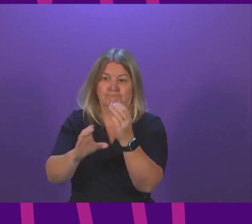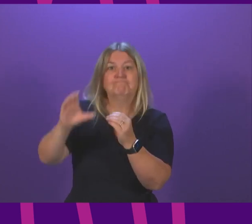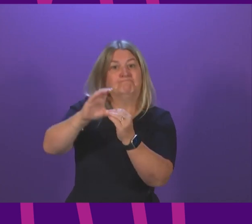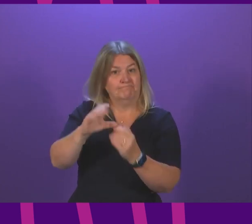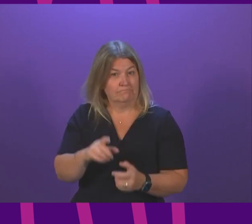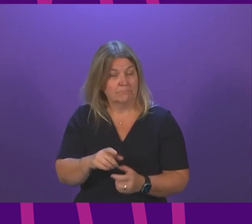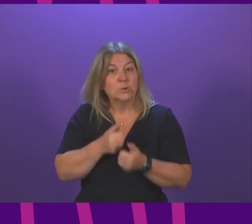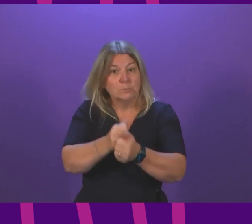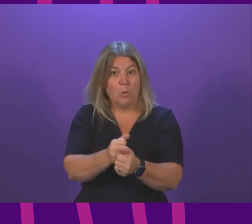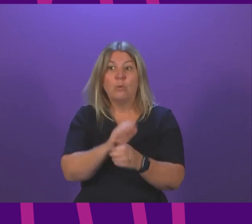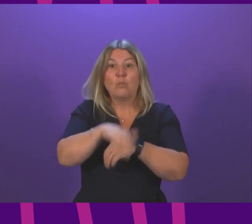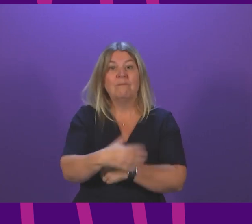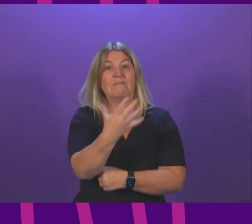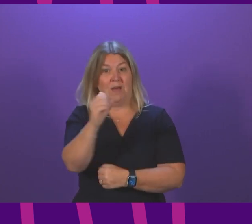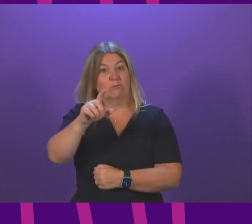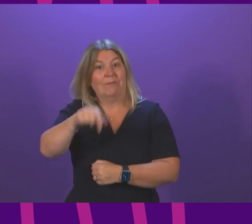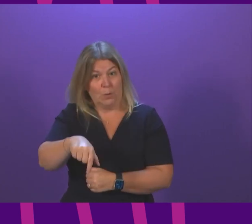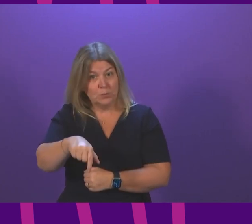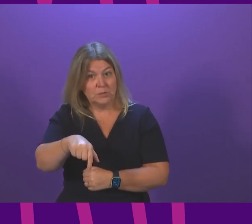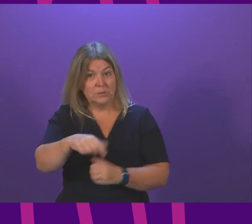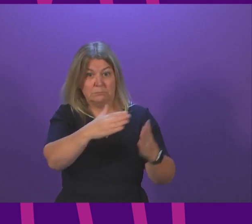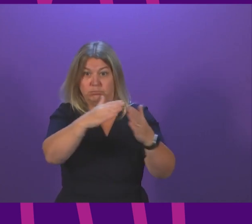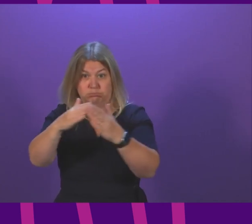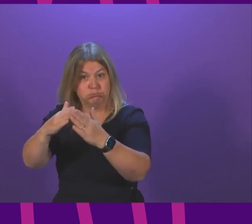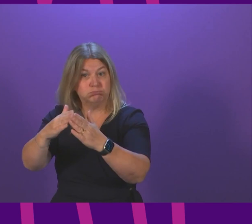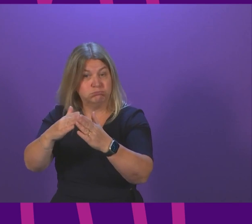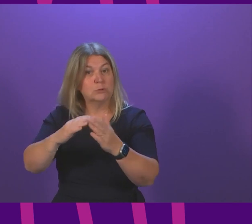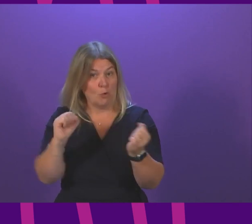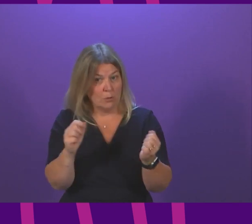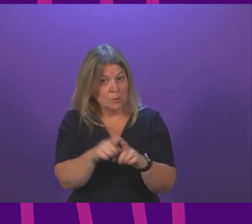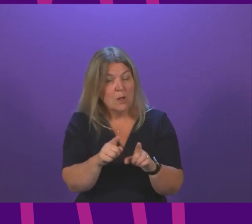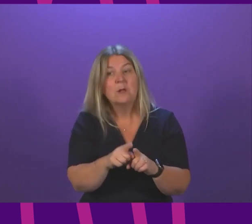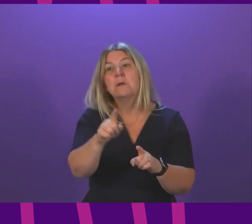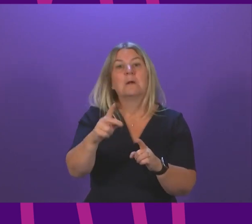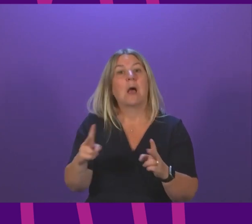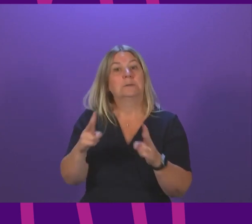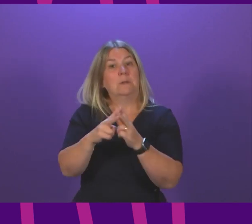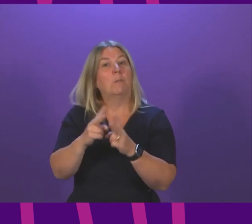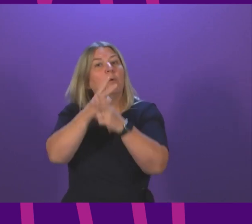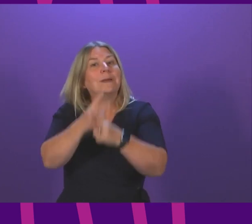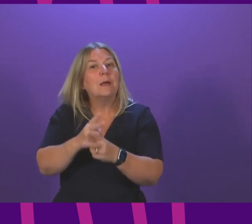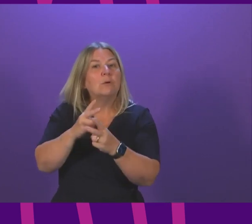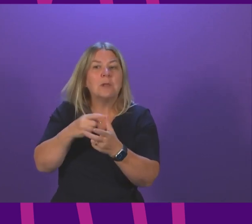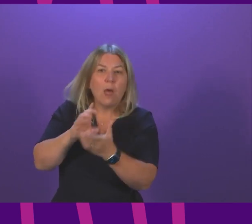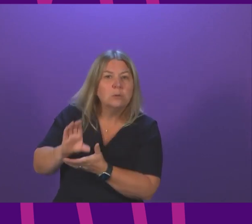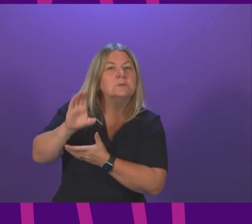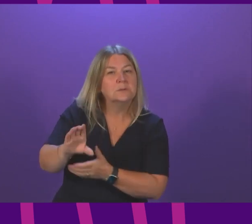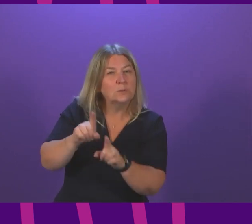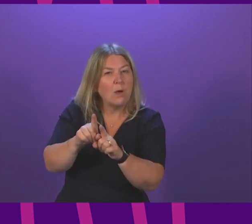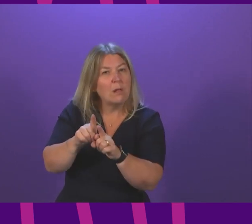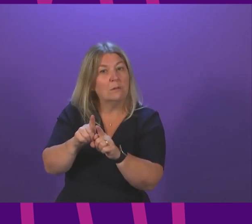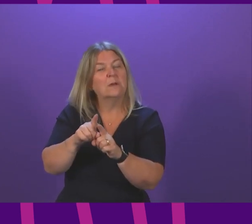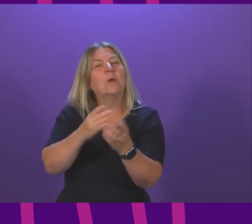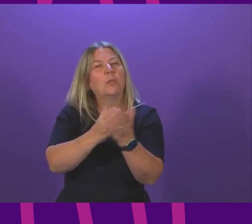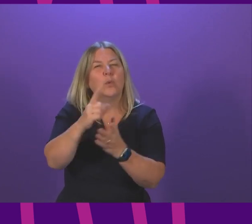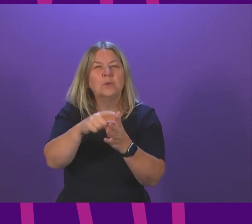over 500,000 households across the country. We are also doubling the carers allowance supplement in December